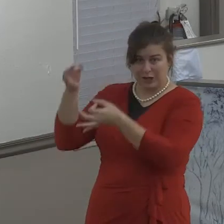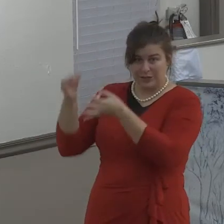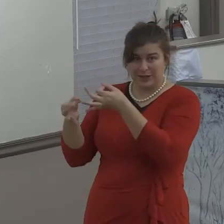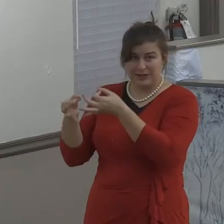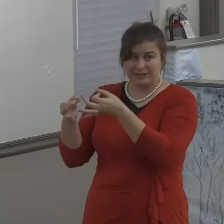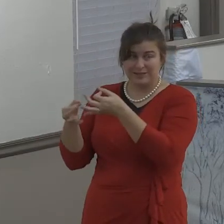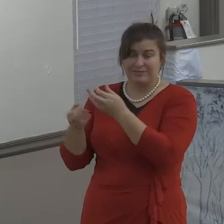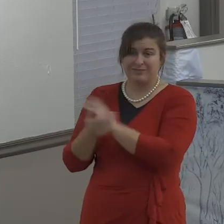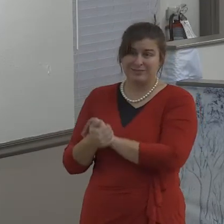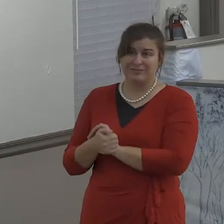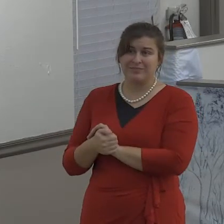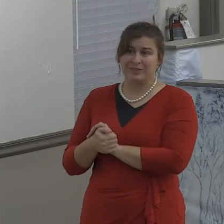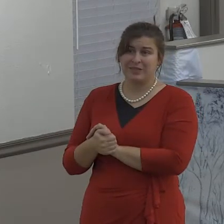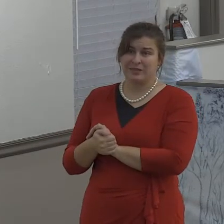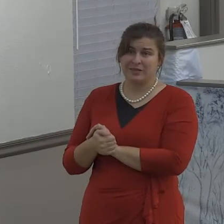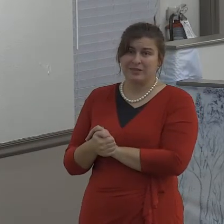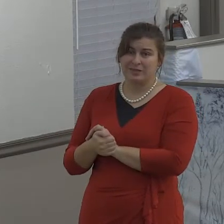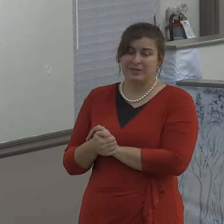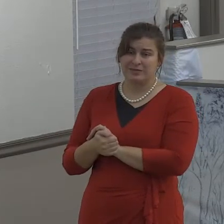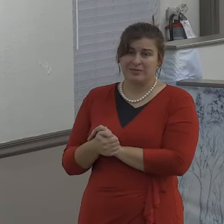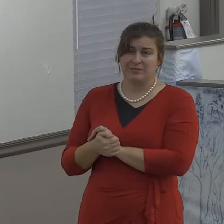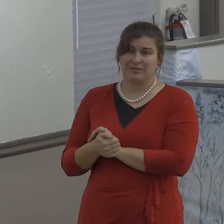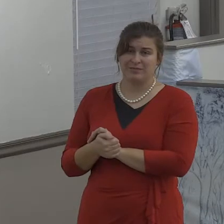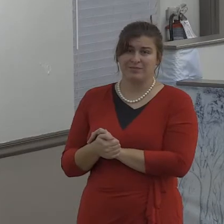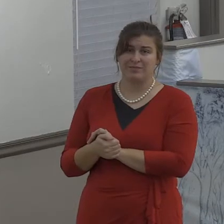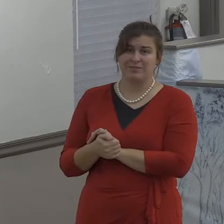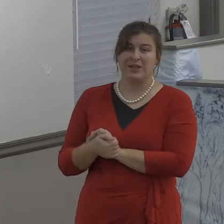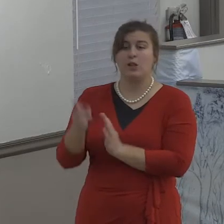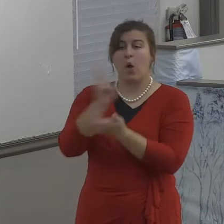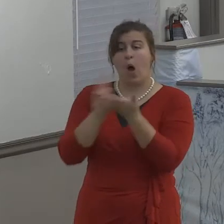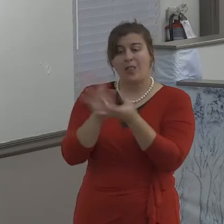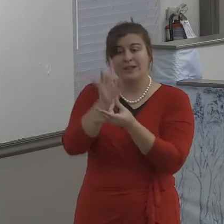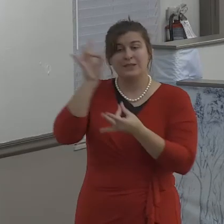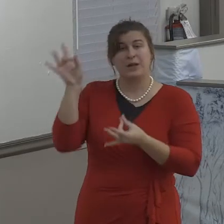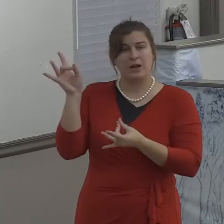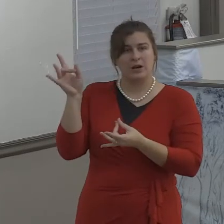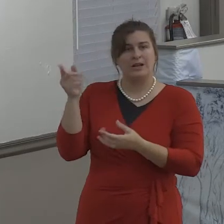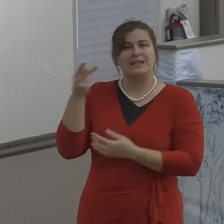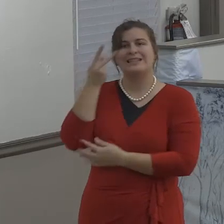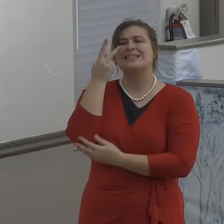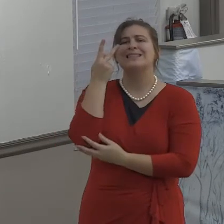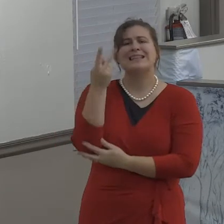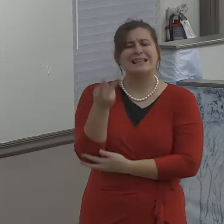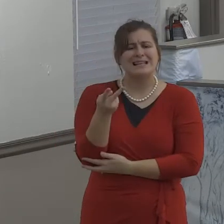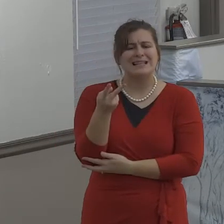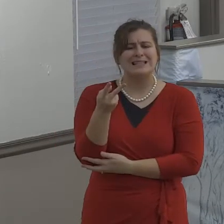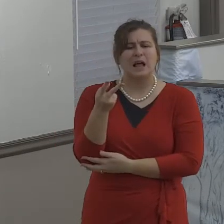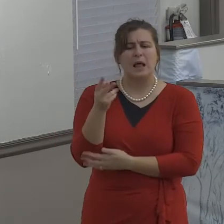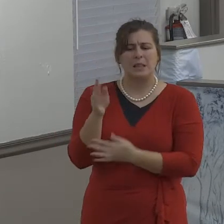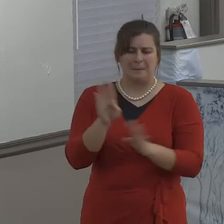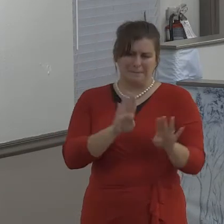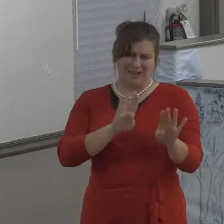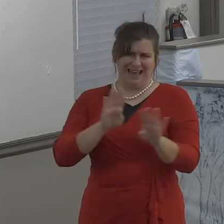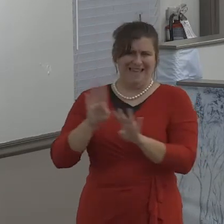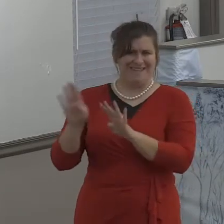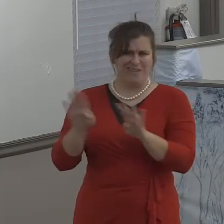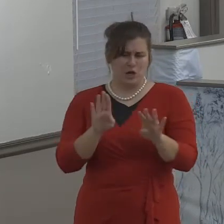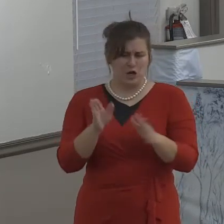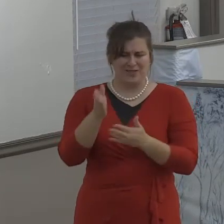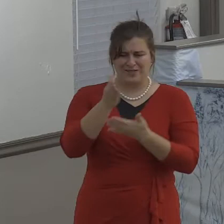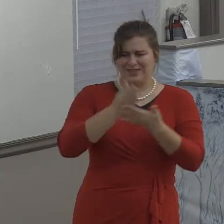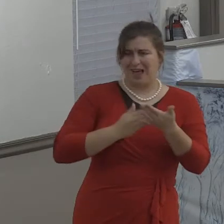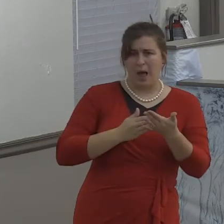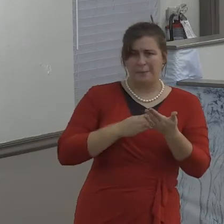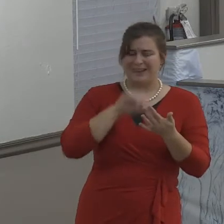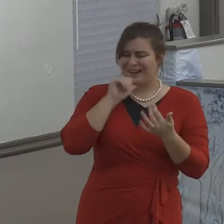God, whereby ye are sealed under the day of redemption. Let all bitterness and wrath and anger and